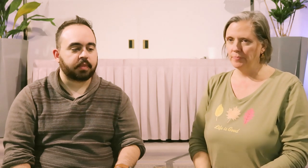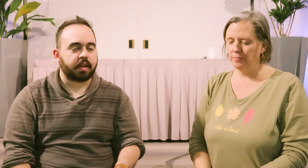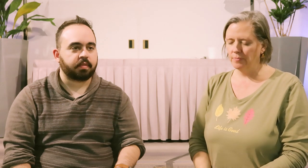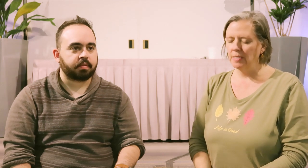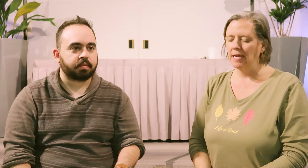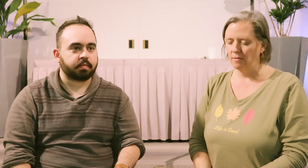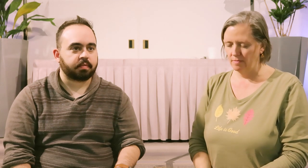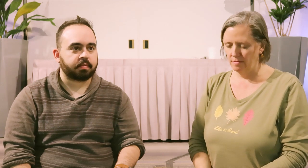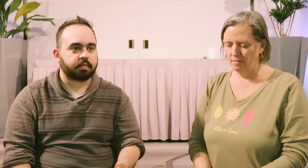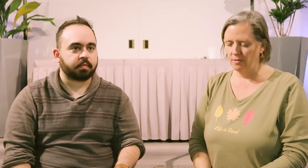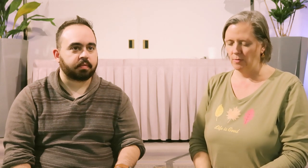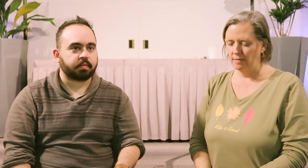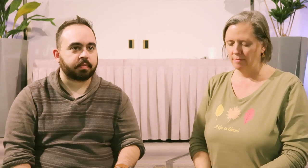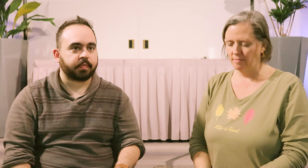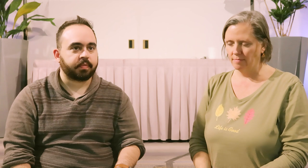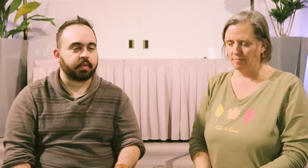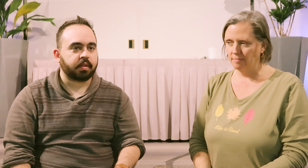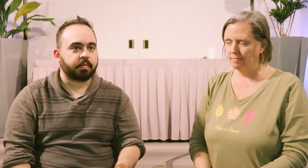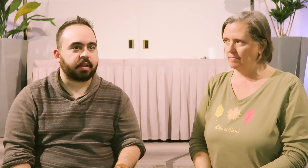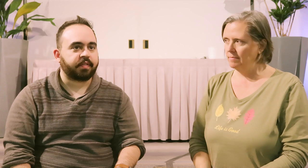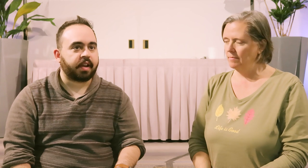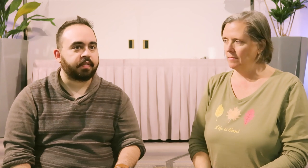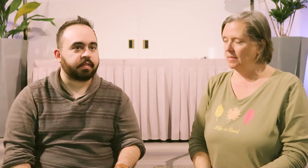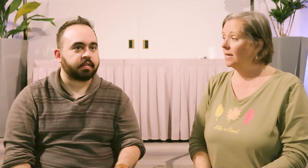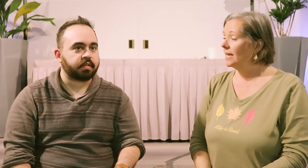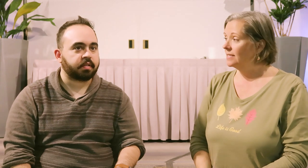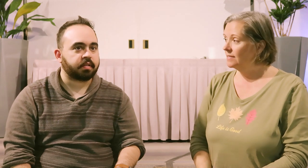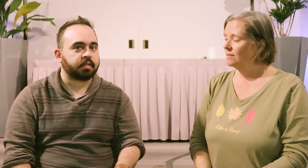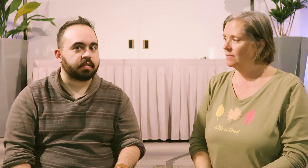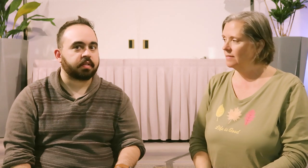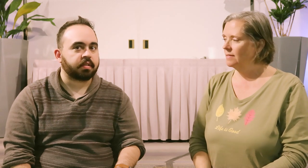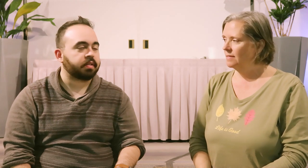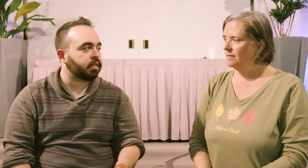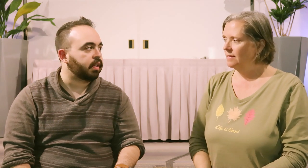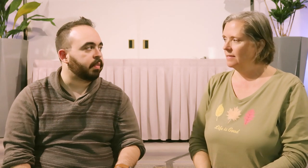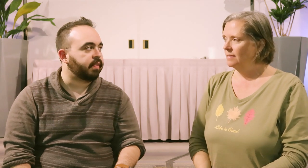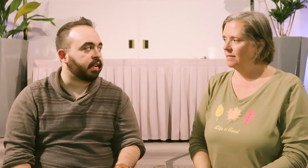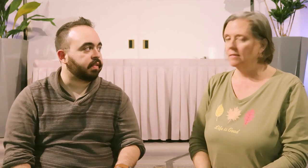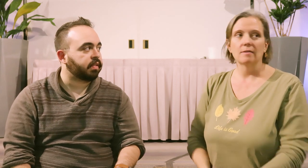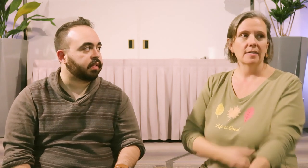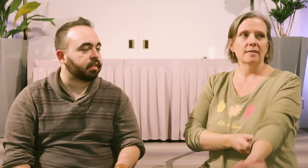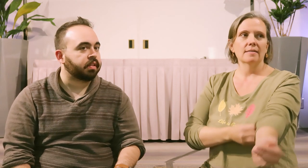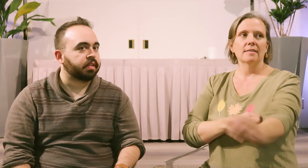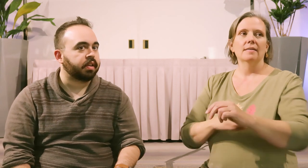Down. Down. To what? About a five. Nice. Yeah, about a five. Yeah. Yeah.